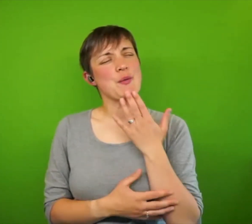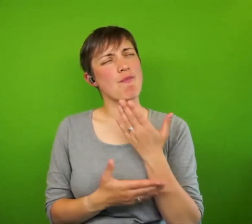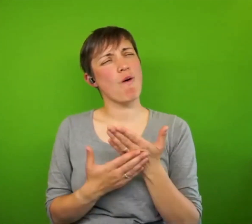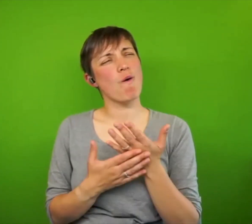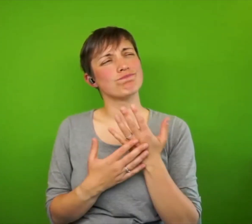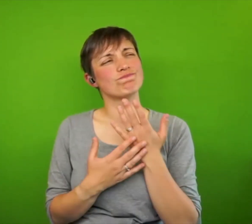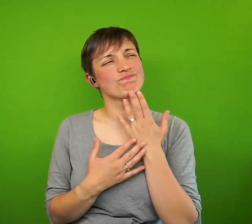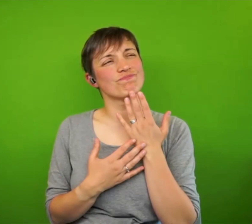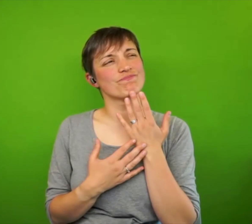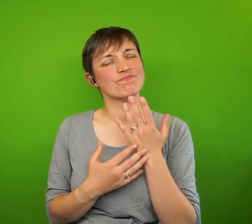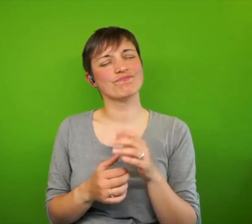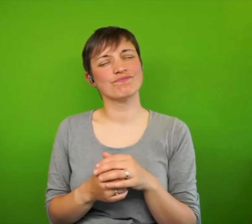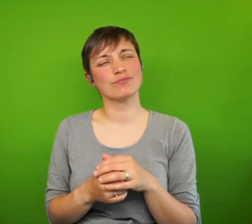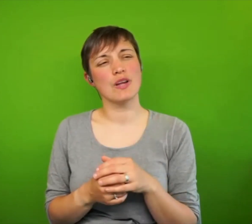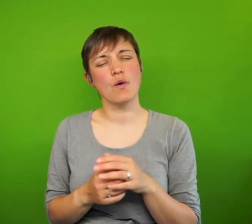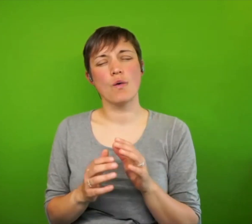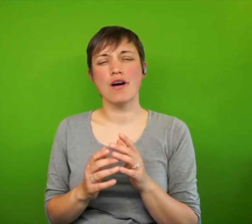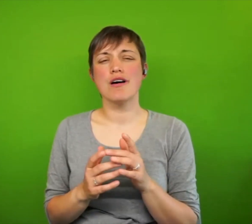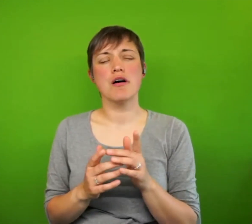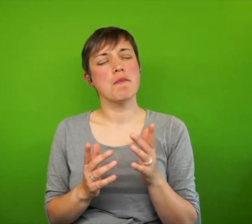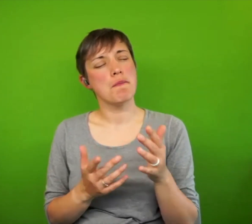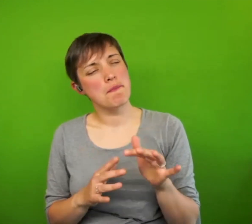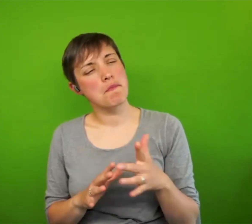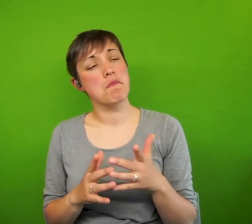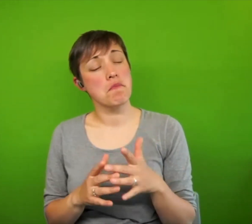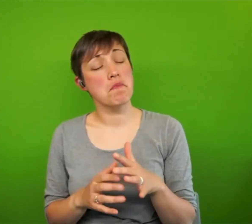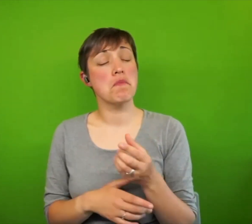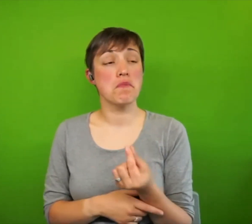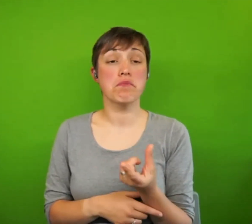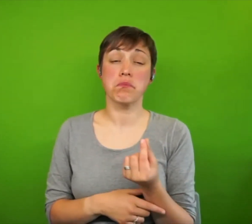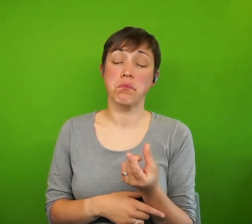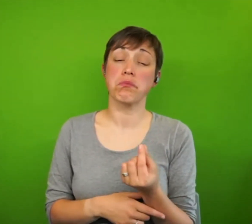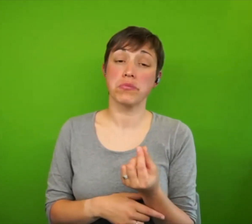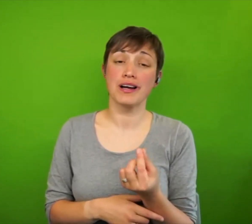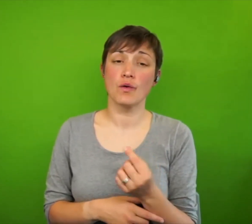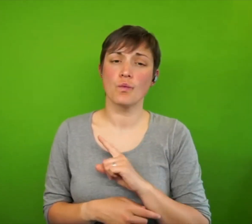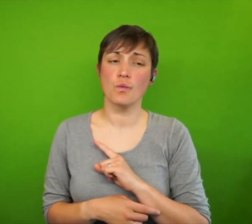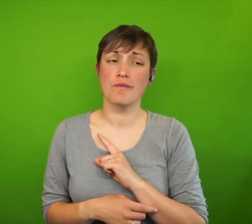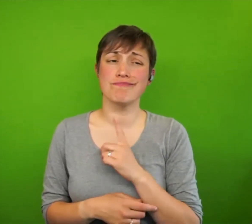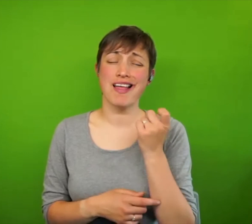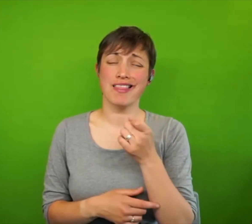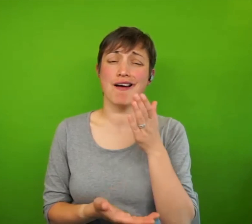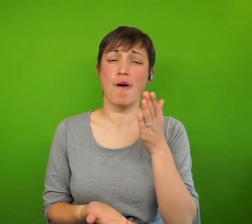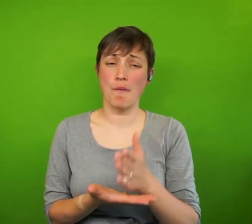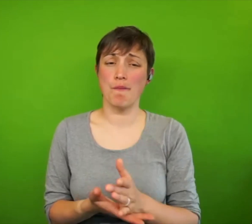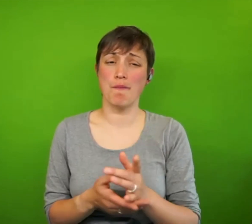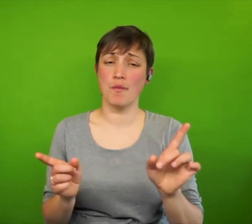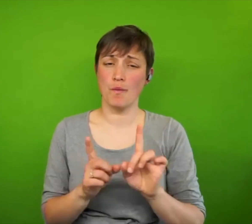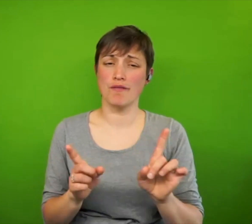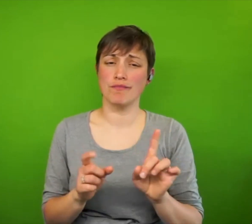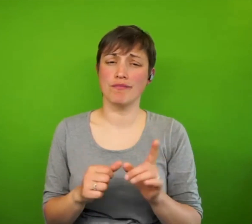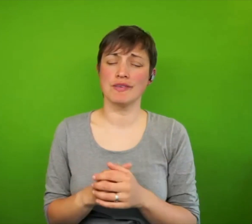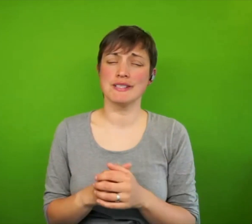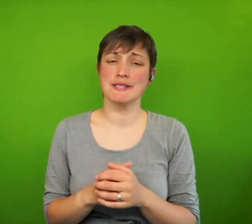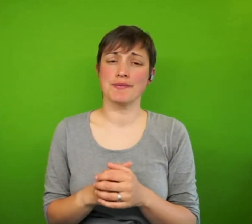uh, well disposed towards it now, because I do think, and this is something that I felt again my